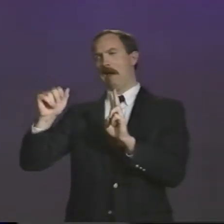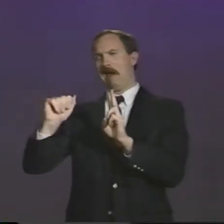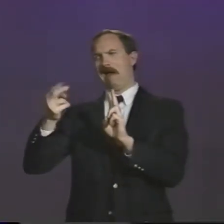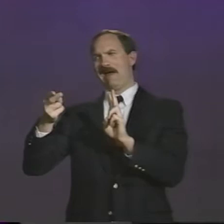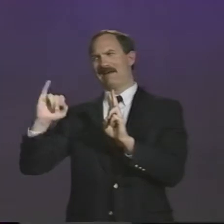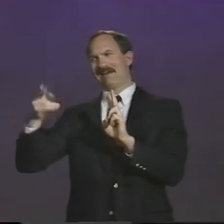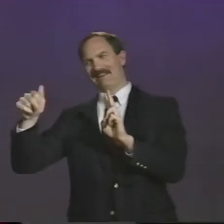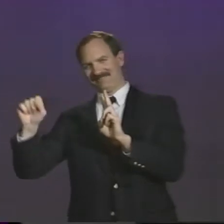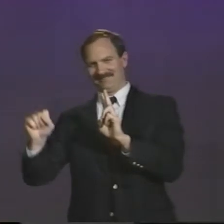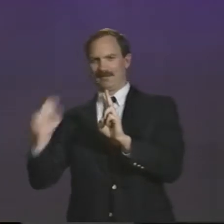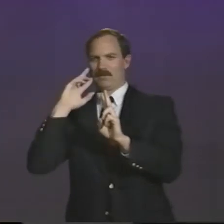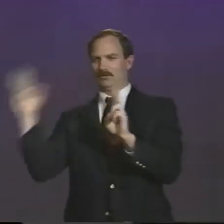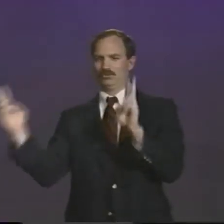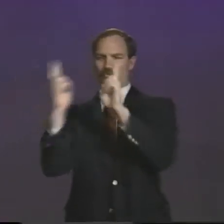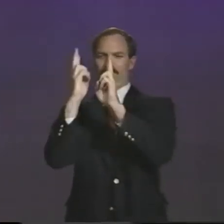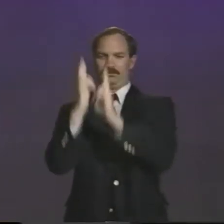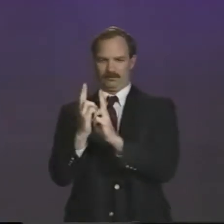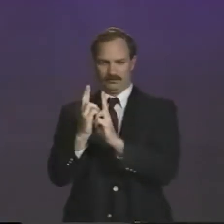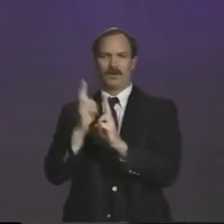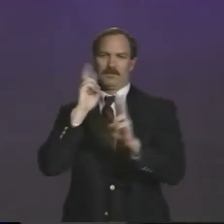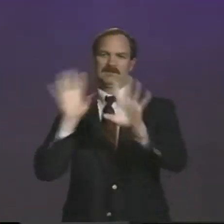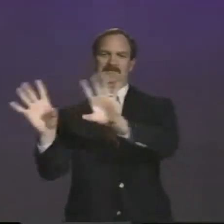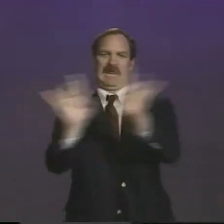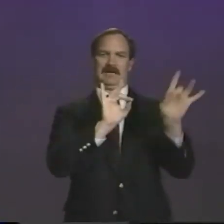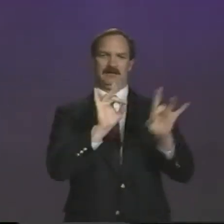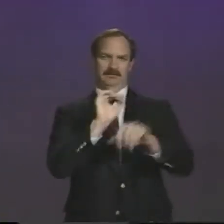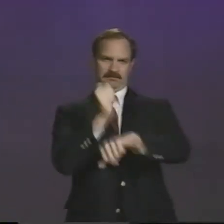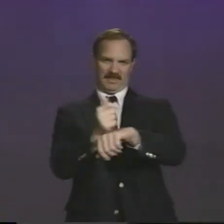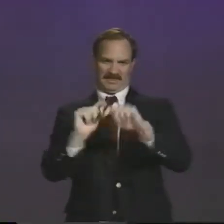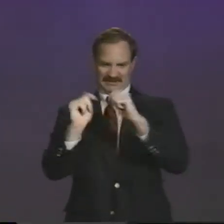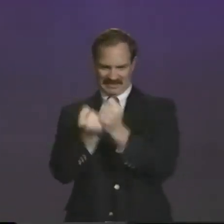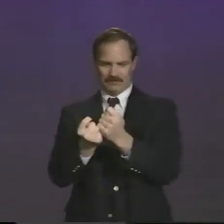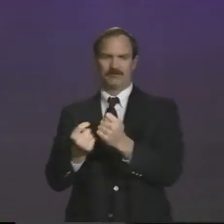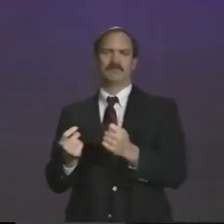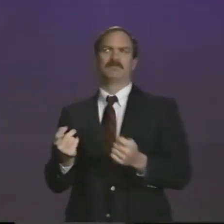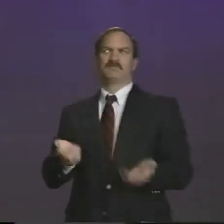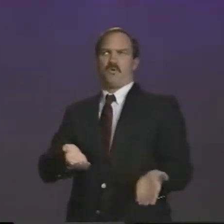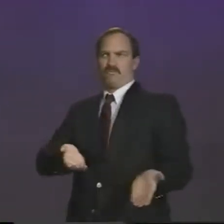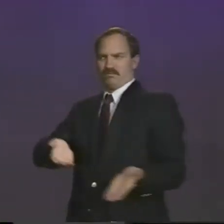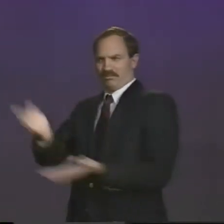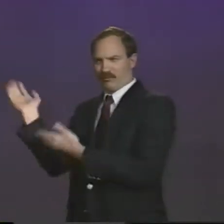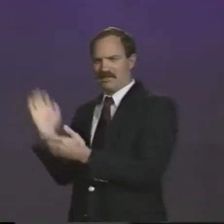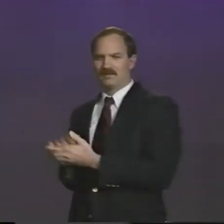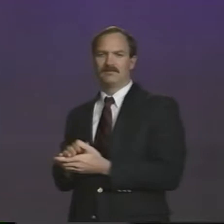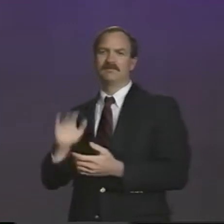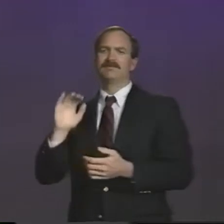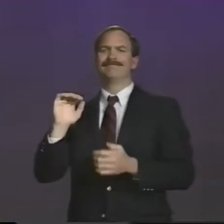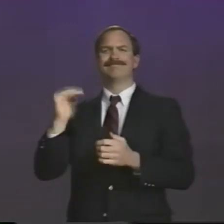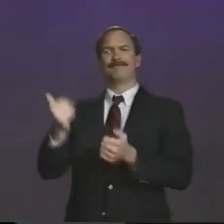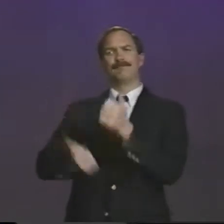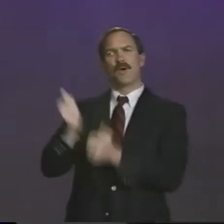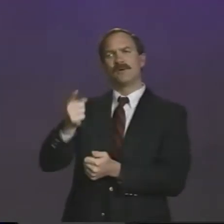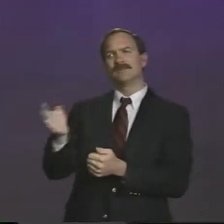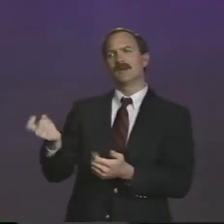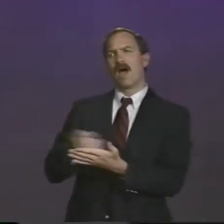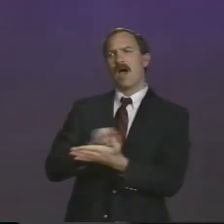with two members from the World Games for the Deaf when they begin selecting their team. And they'll be going from there.